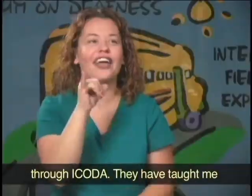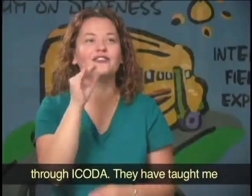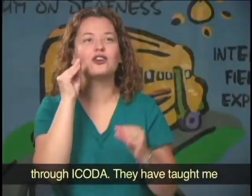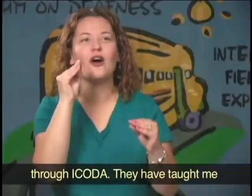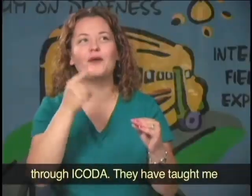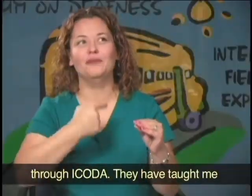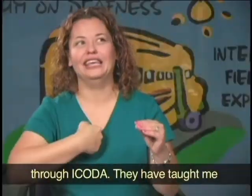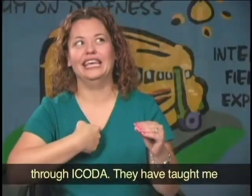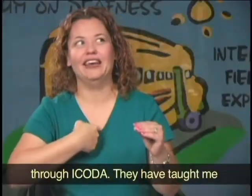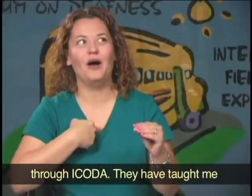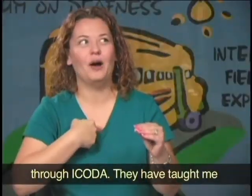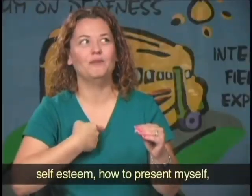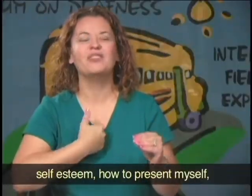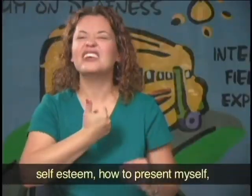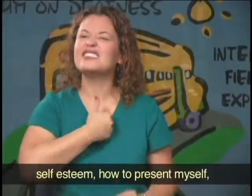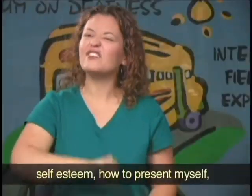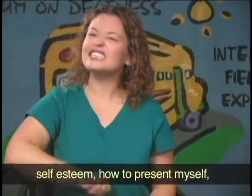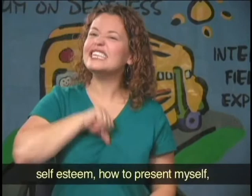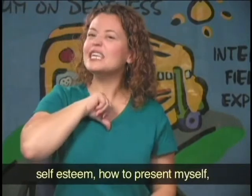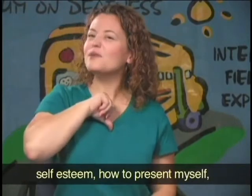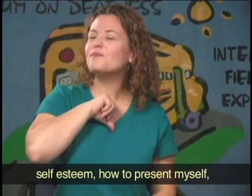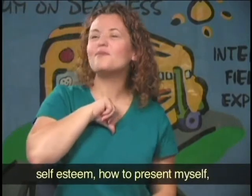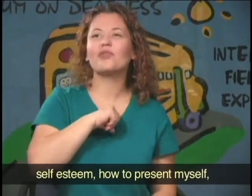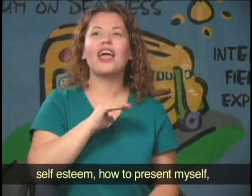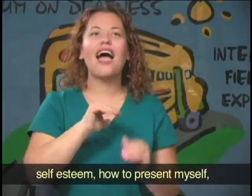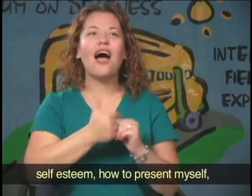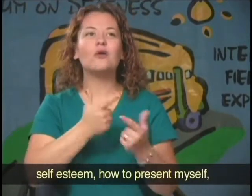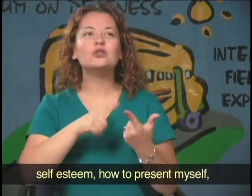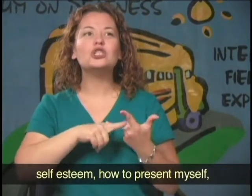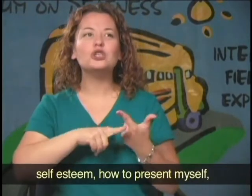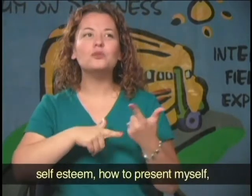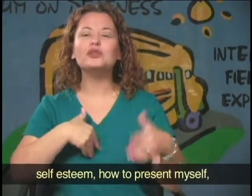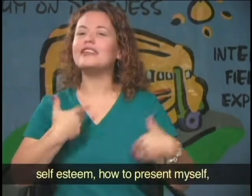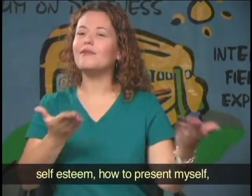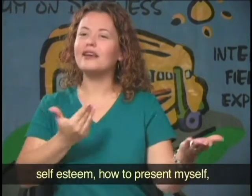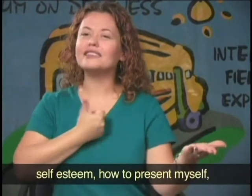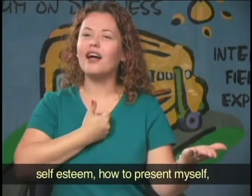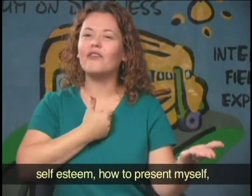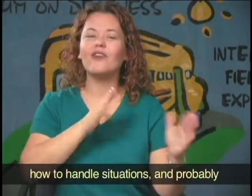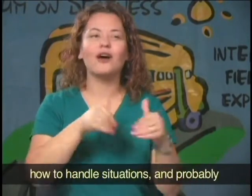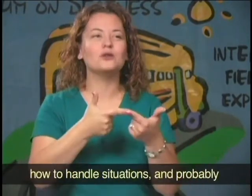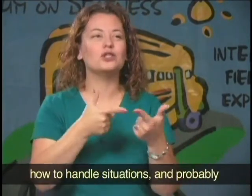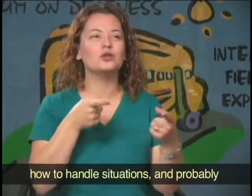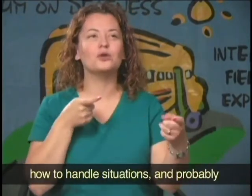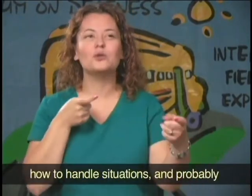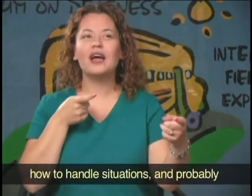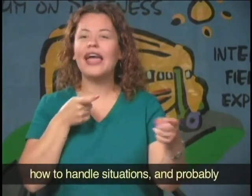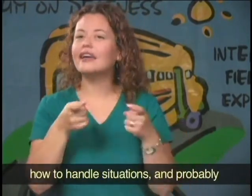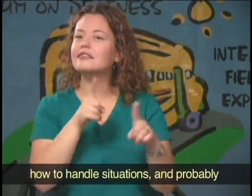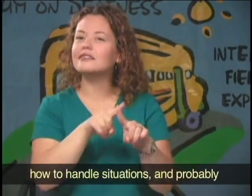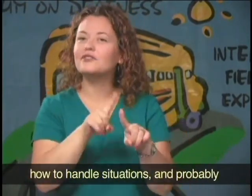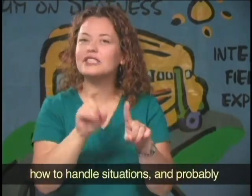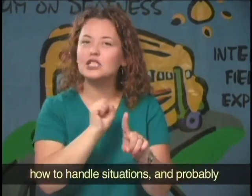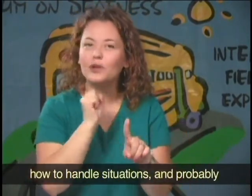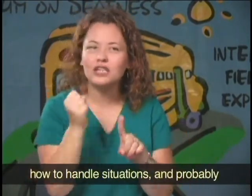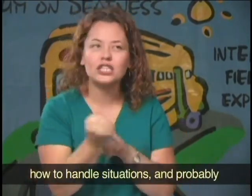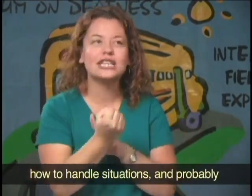have taught me self-esteem, how to present myself, how to handle different situations